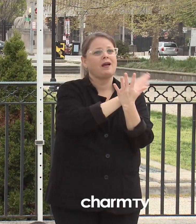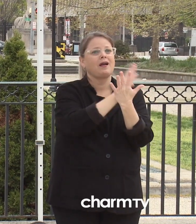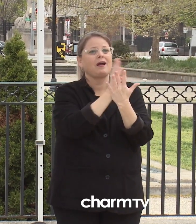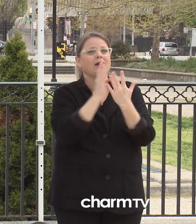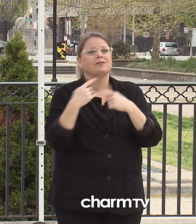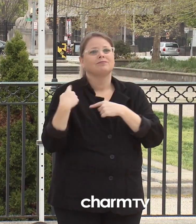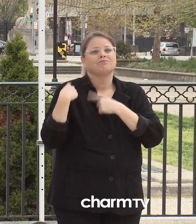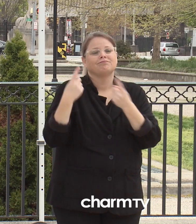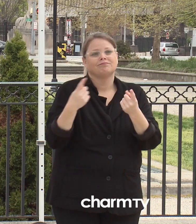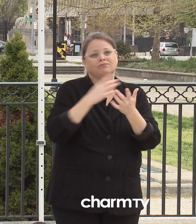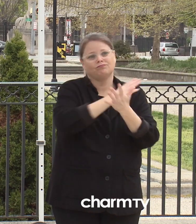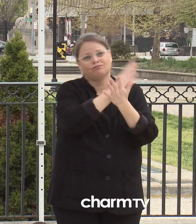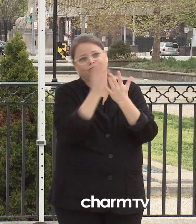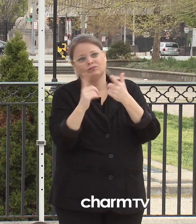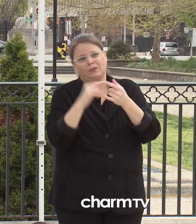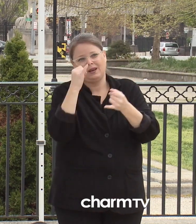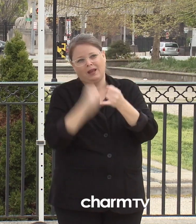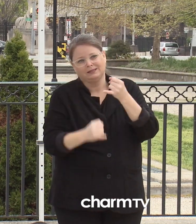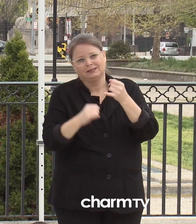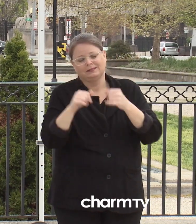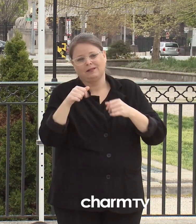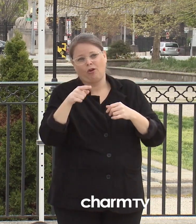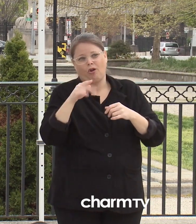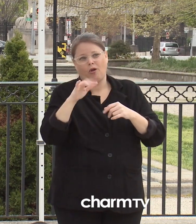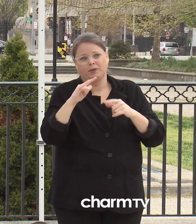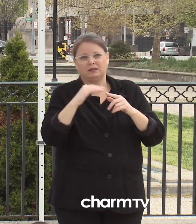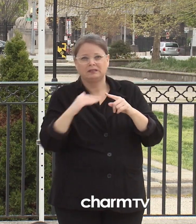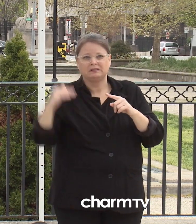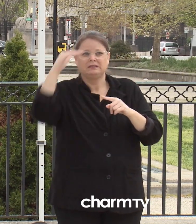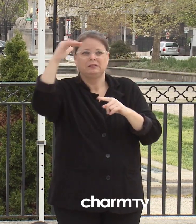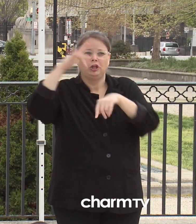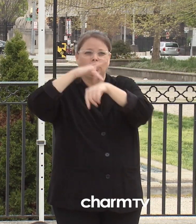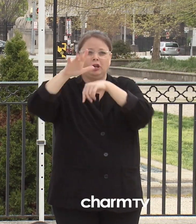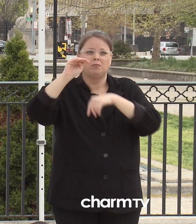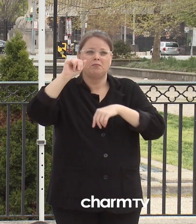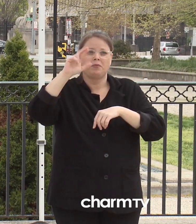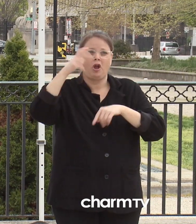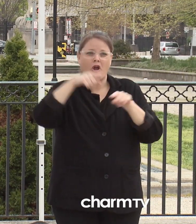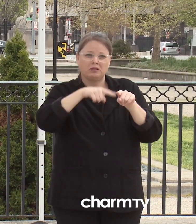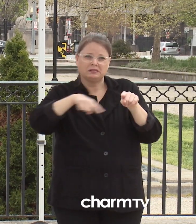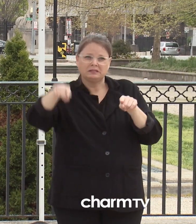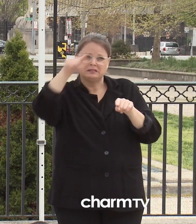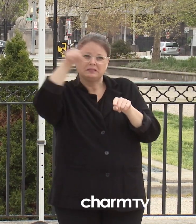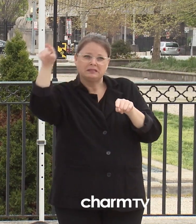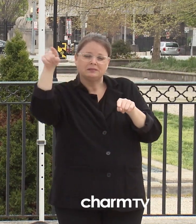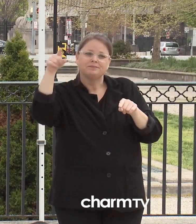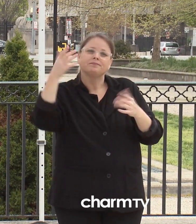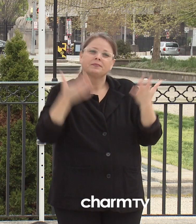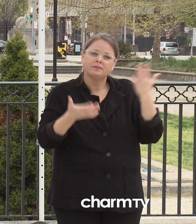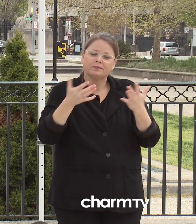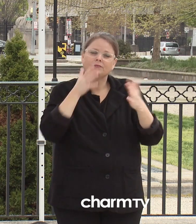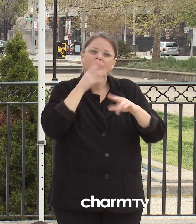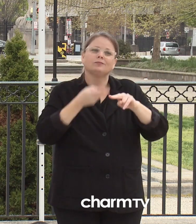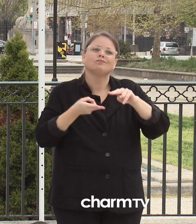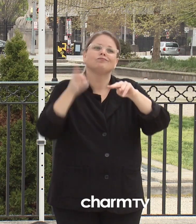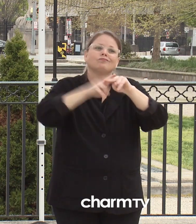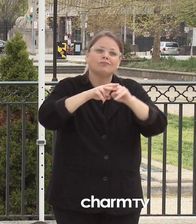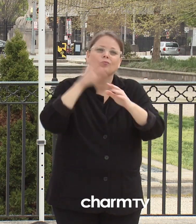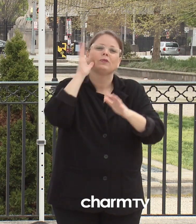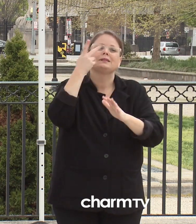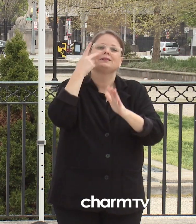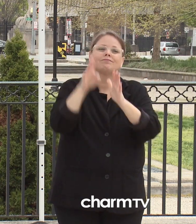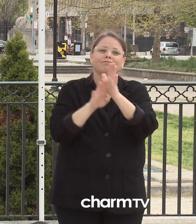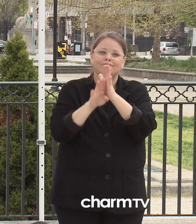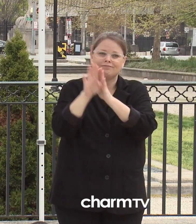important to note is that we're planning for that. So some of the things that Chief Matt's mentioned on how we can divert patients from going to the hospital or the emergency